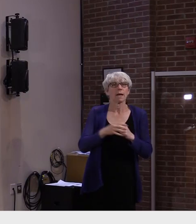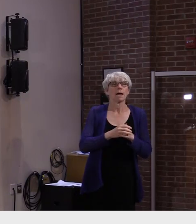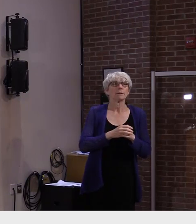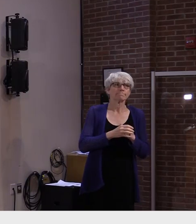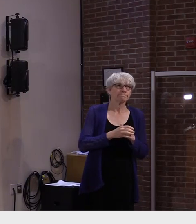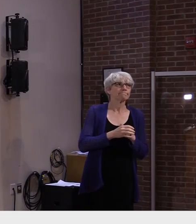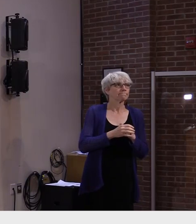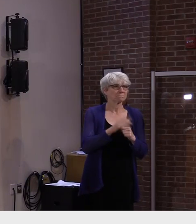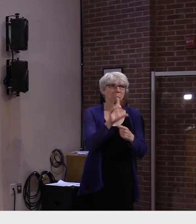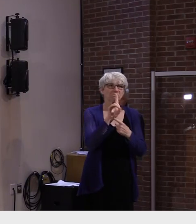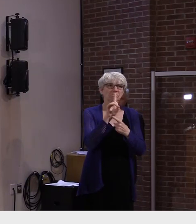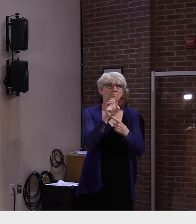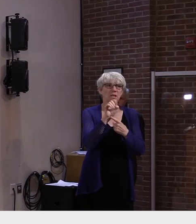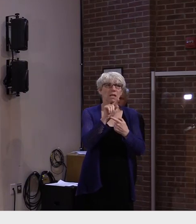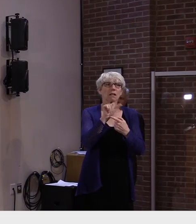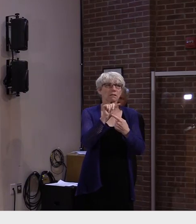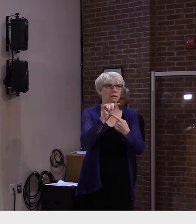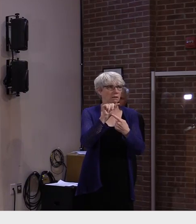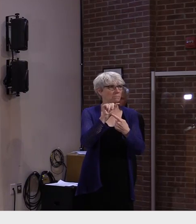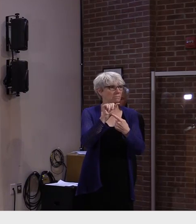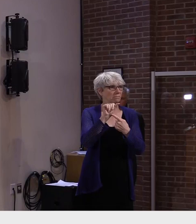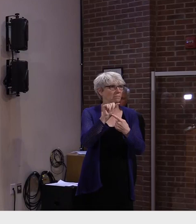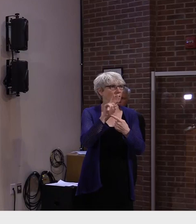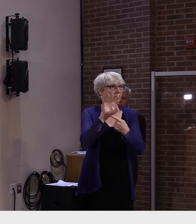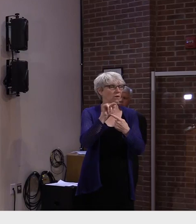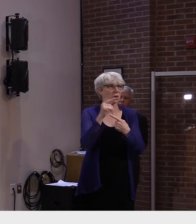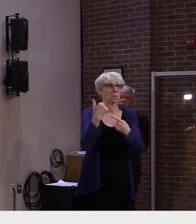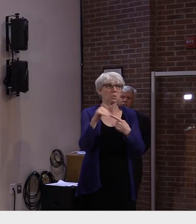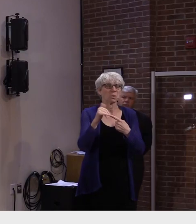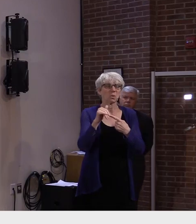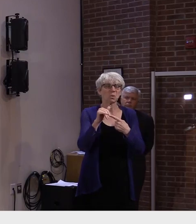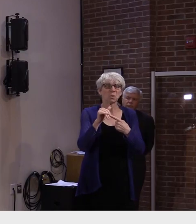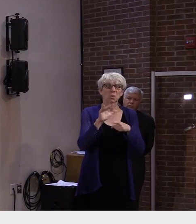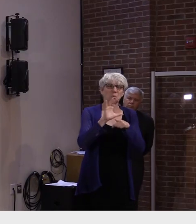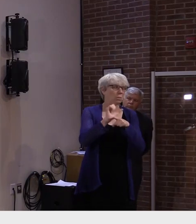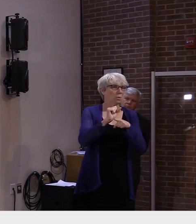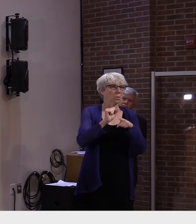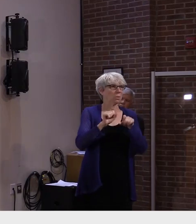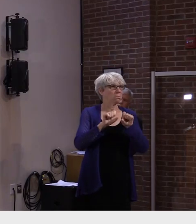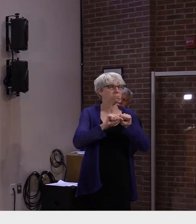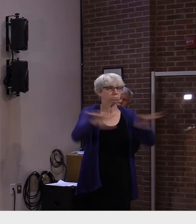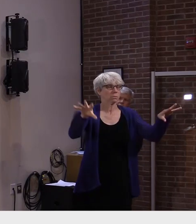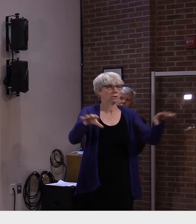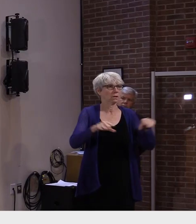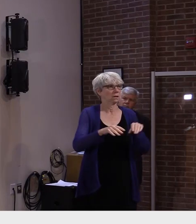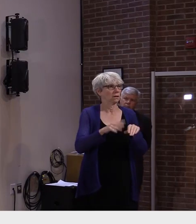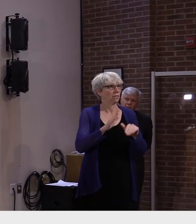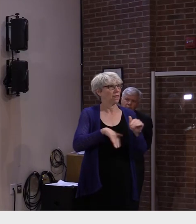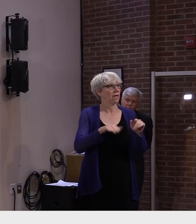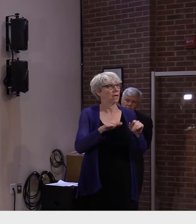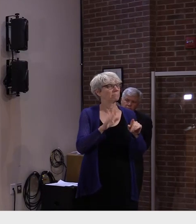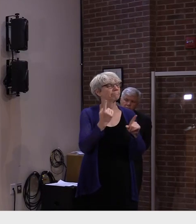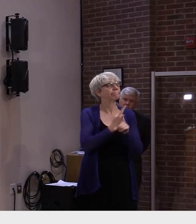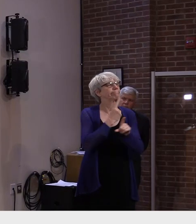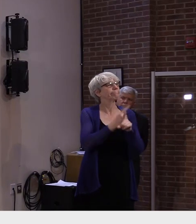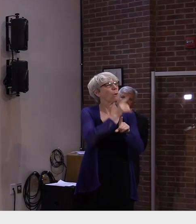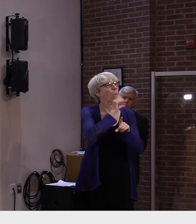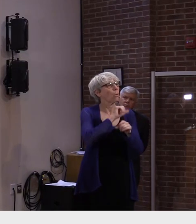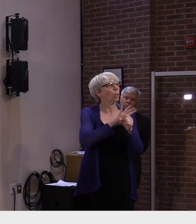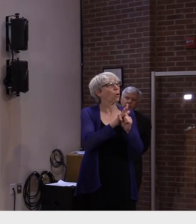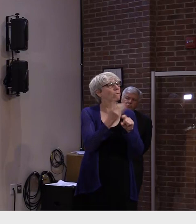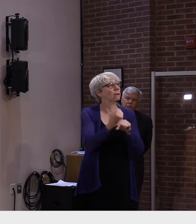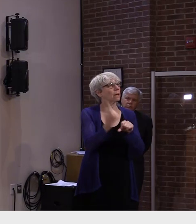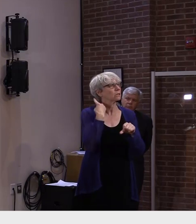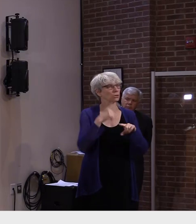has shown how quickly that it can spread. We have an obligation to protect the